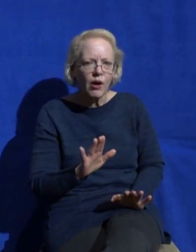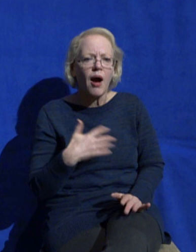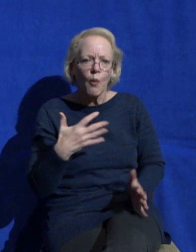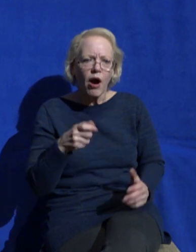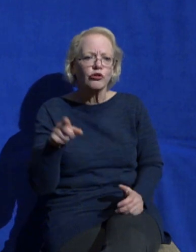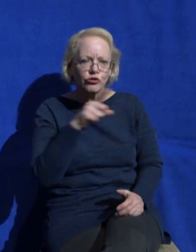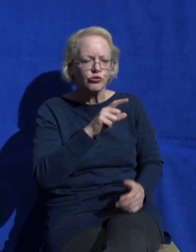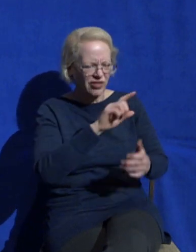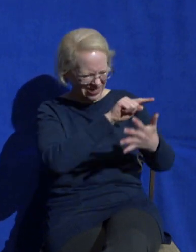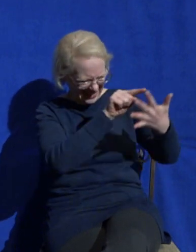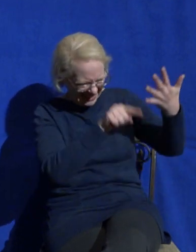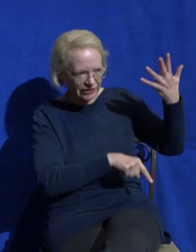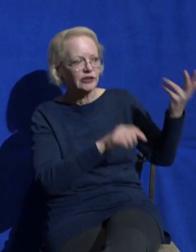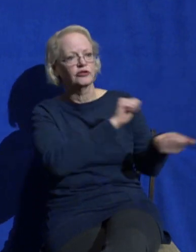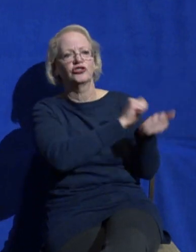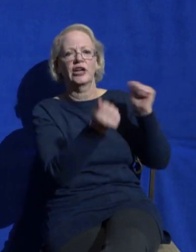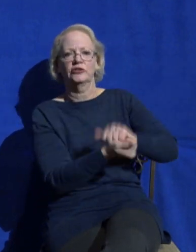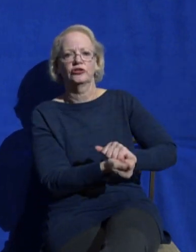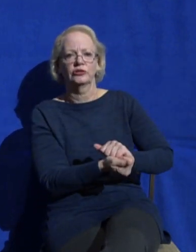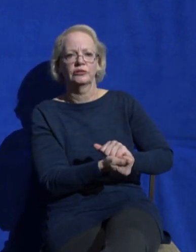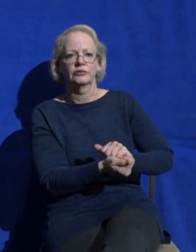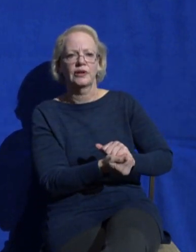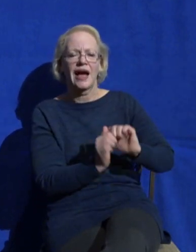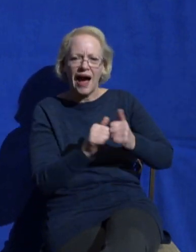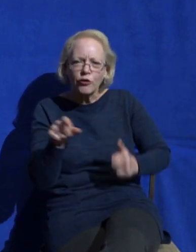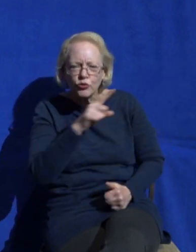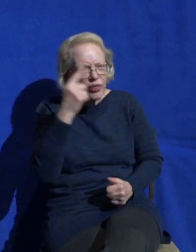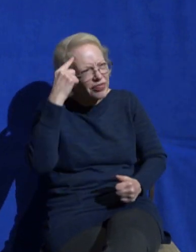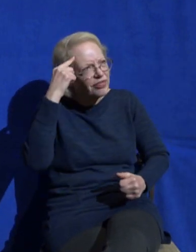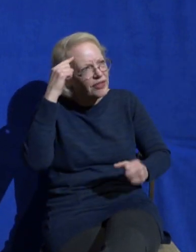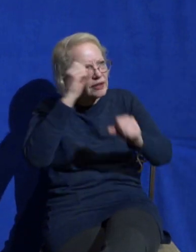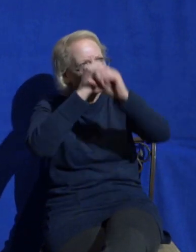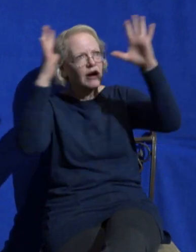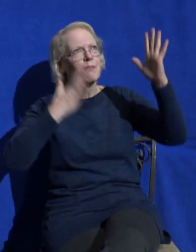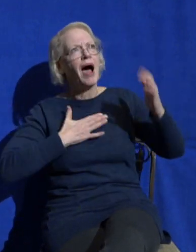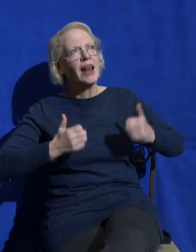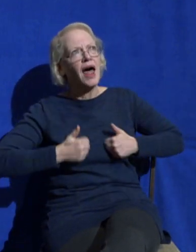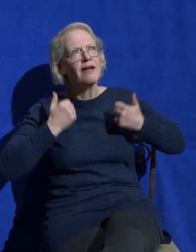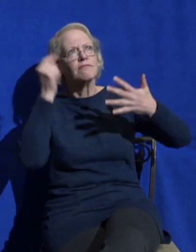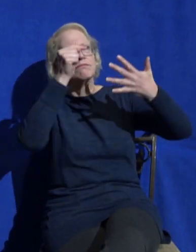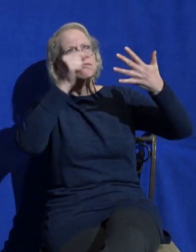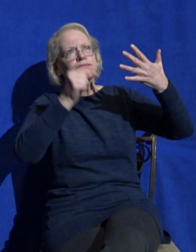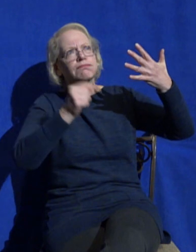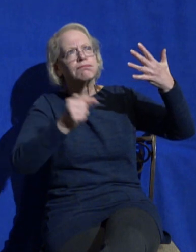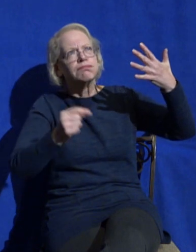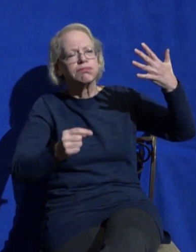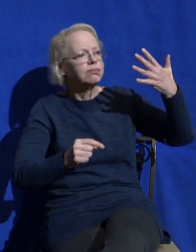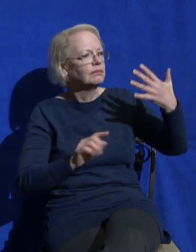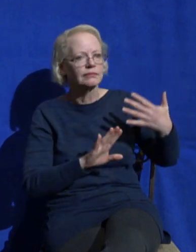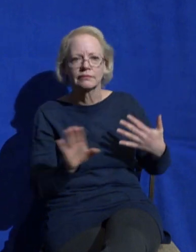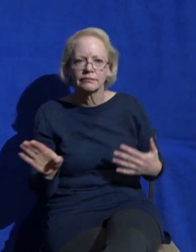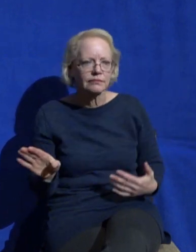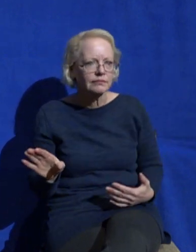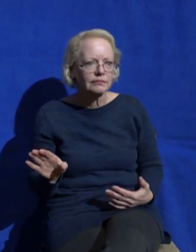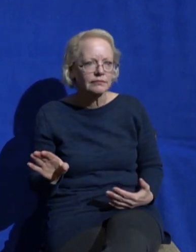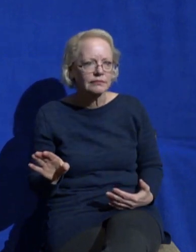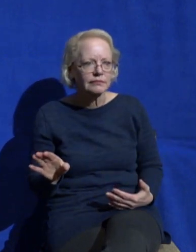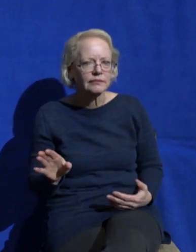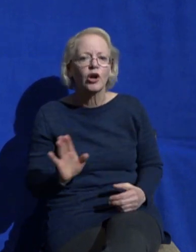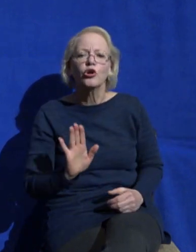whole life based on what Jesus says here in Luke chapter 10 verse 42 your primary need in life